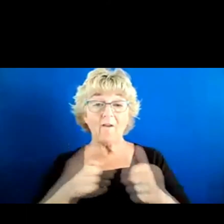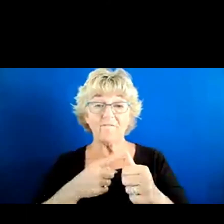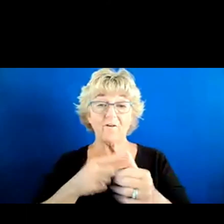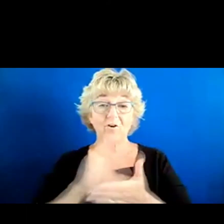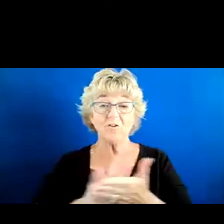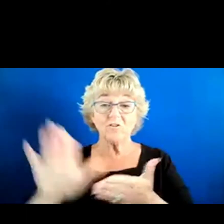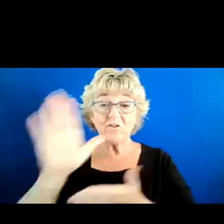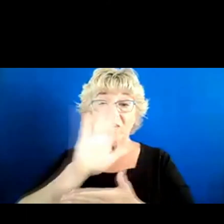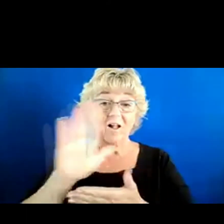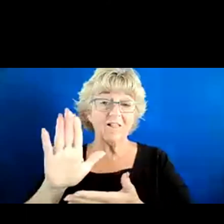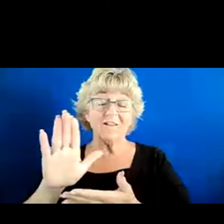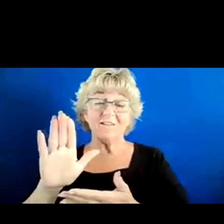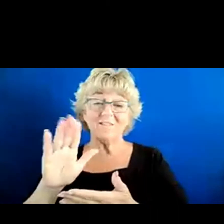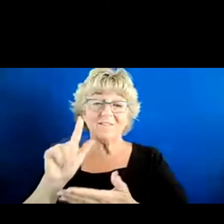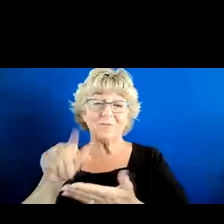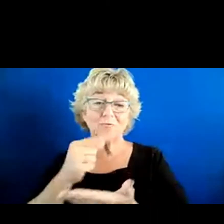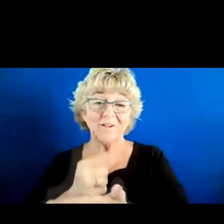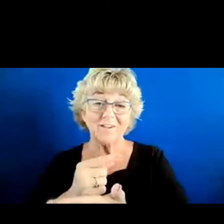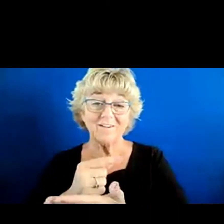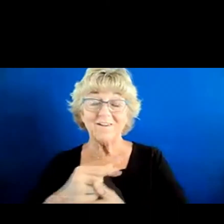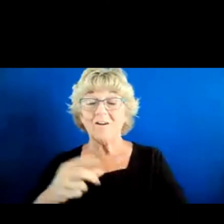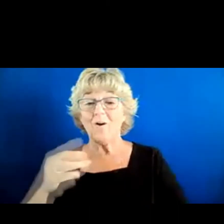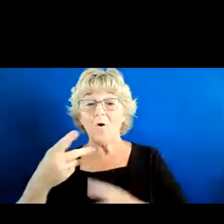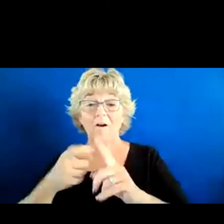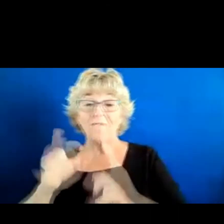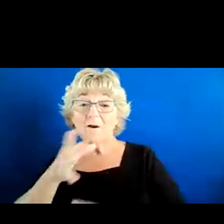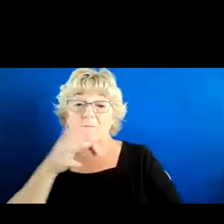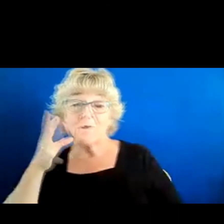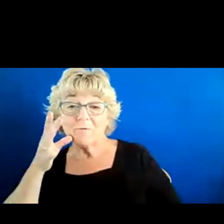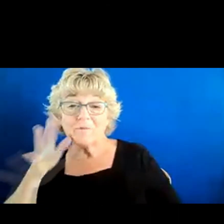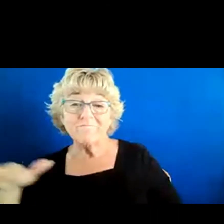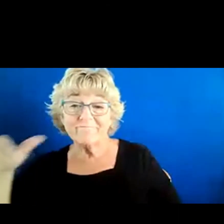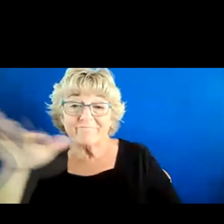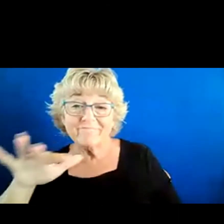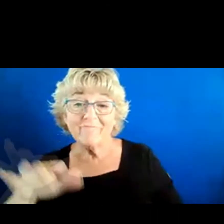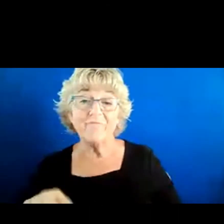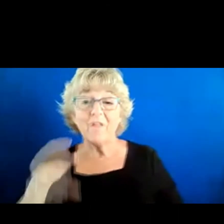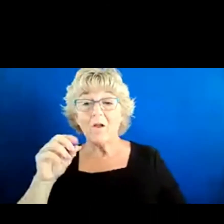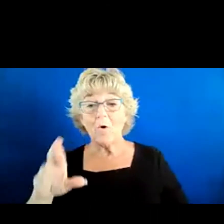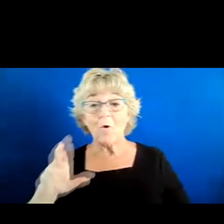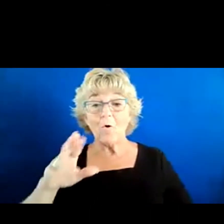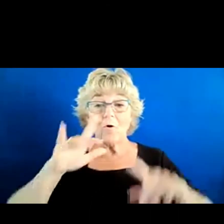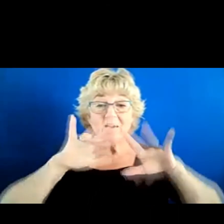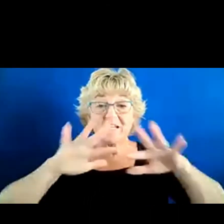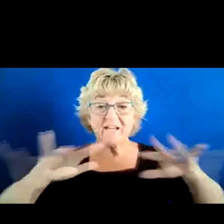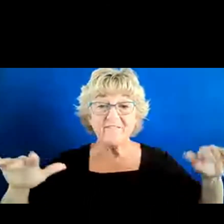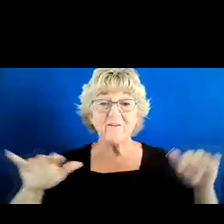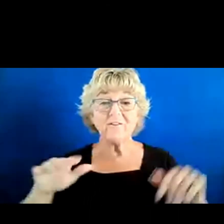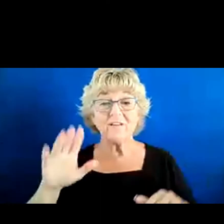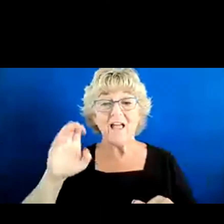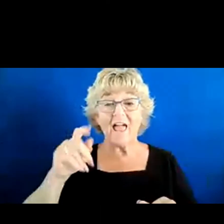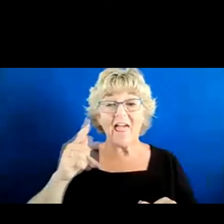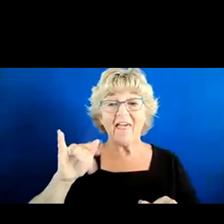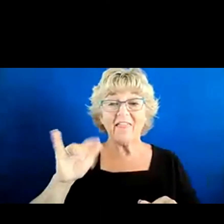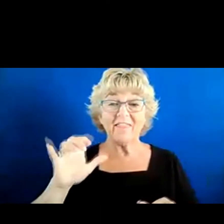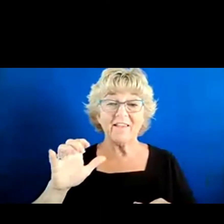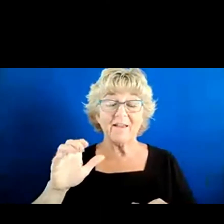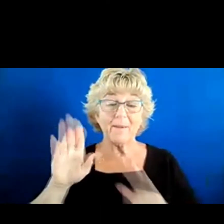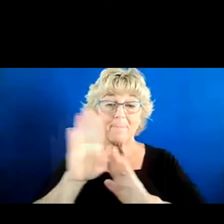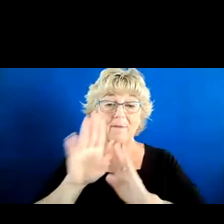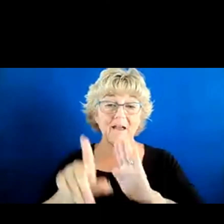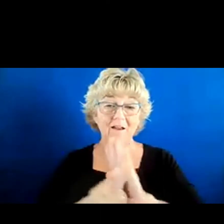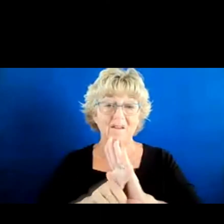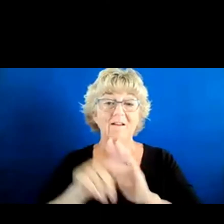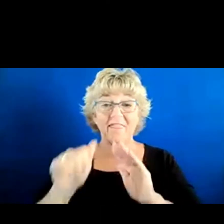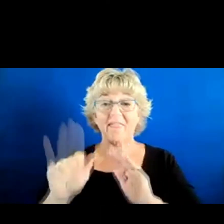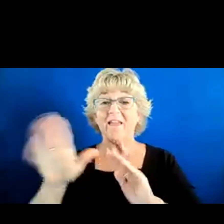from a rural part of the state or coming from diverse racial and ethnic backgrounds, all of those lived experiences can add